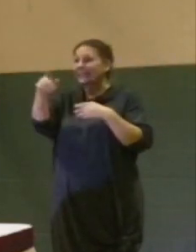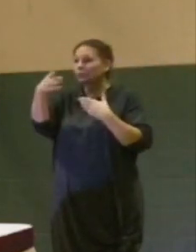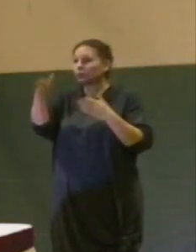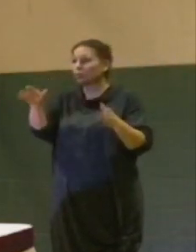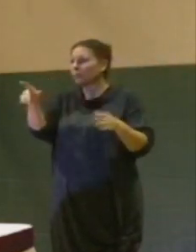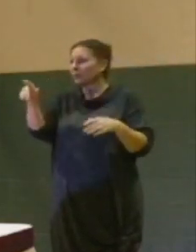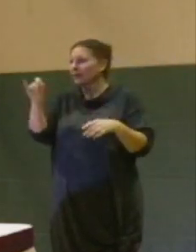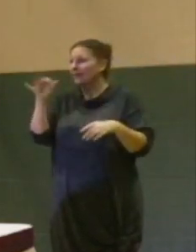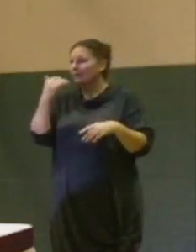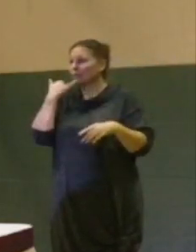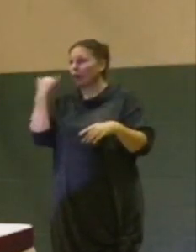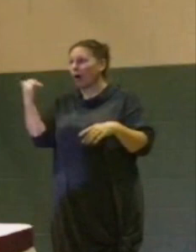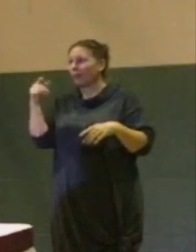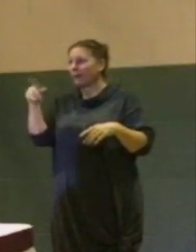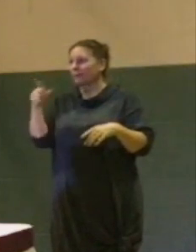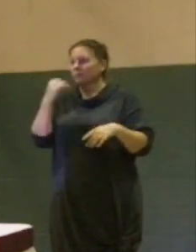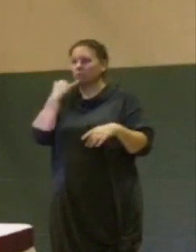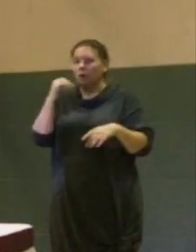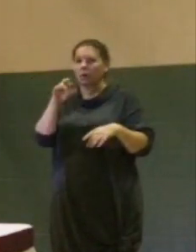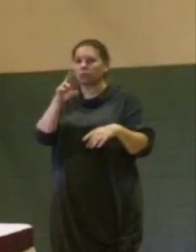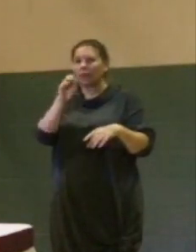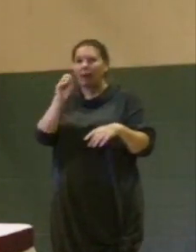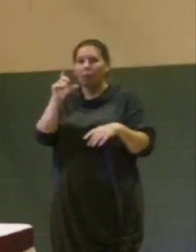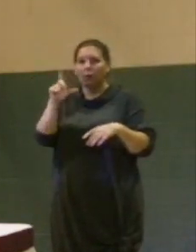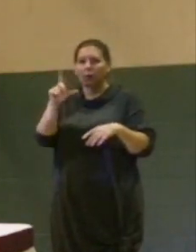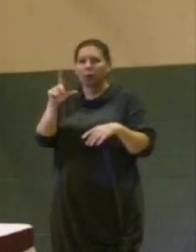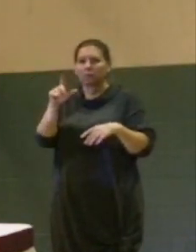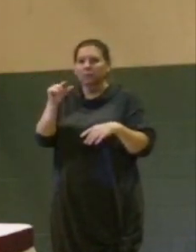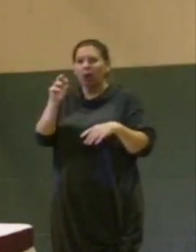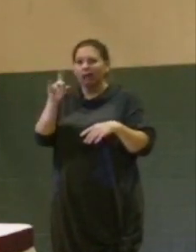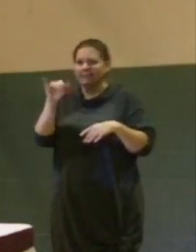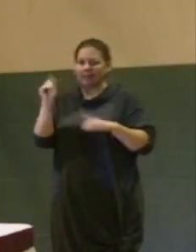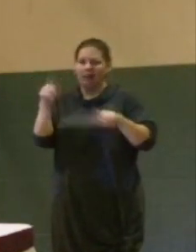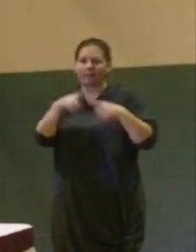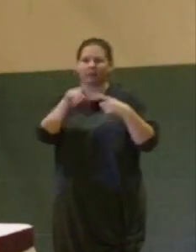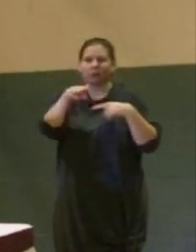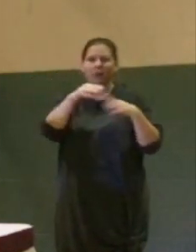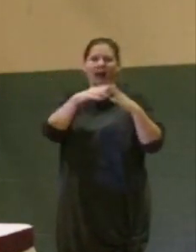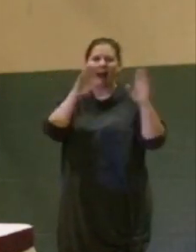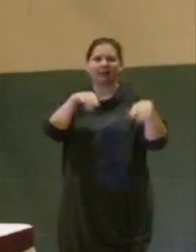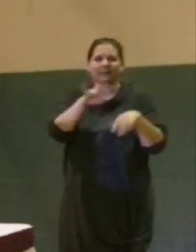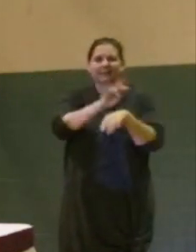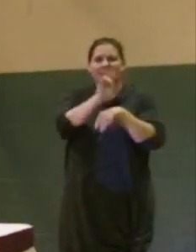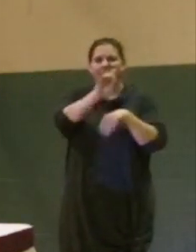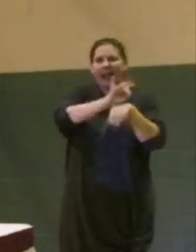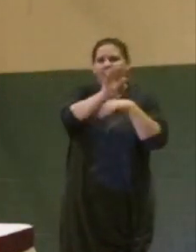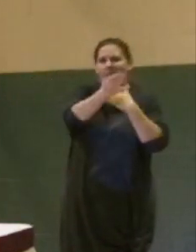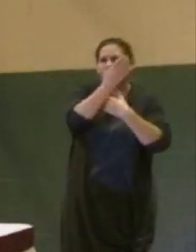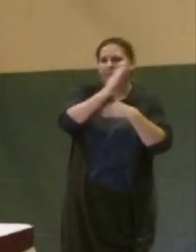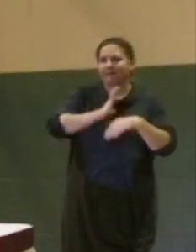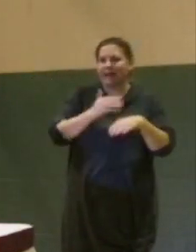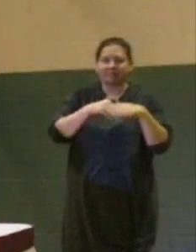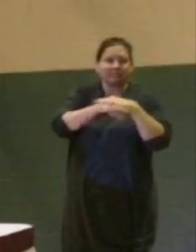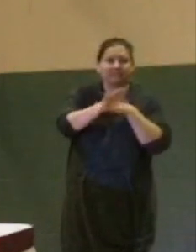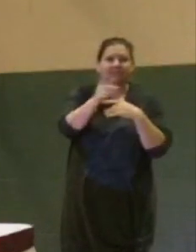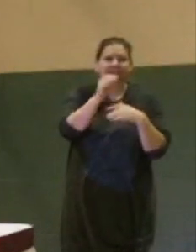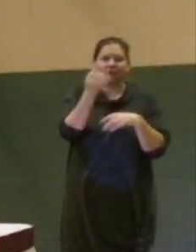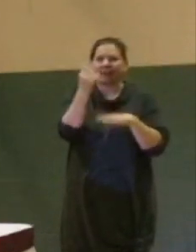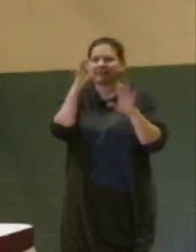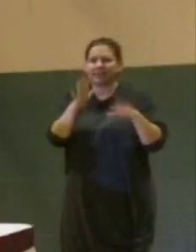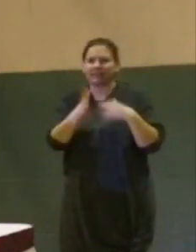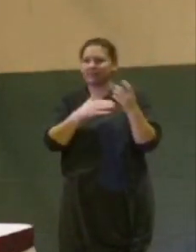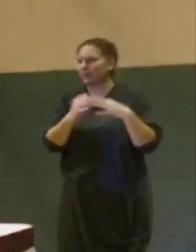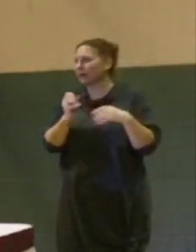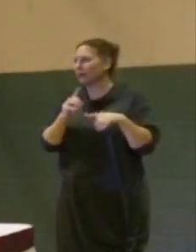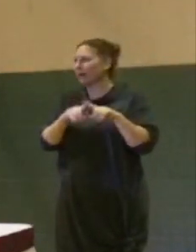has ever called Raul Garcia, you call Raul Garcia and he'll be at your house seven in the morning, eight in the morning. Weekends, it didn't matter. The